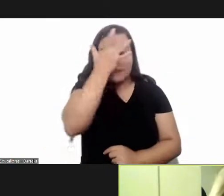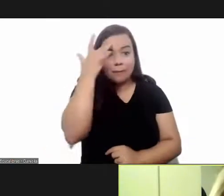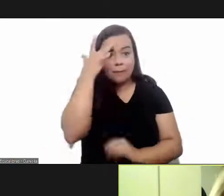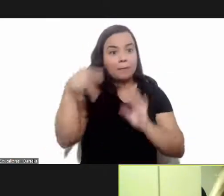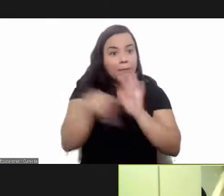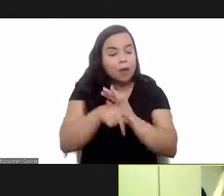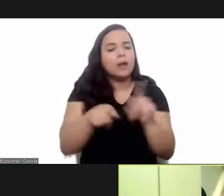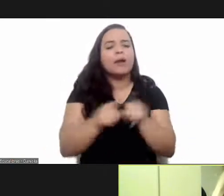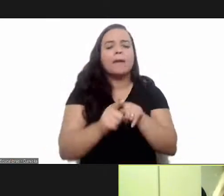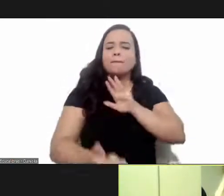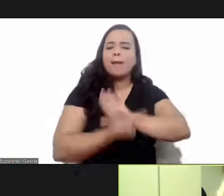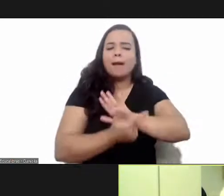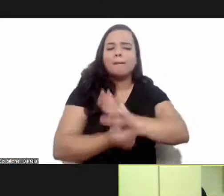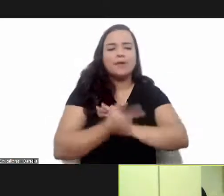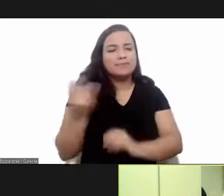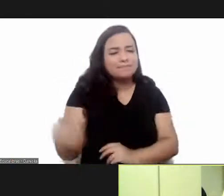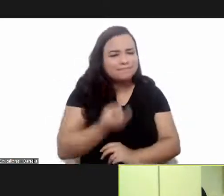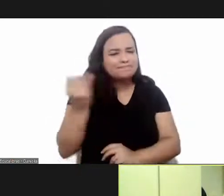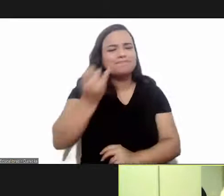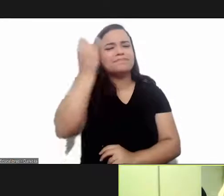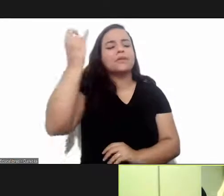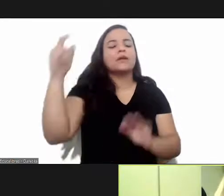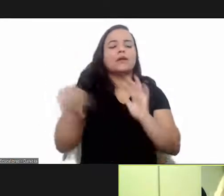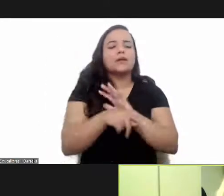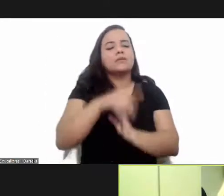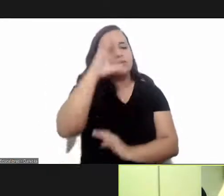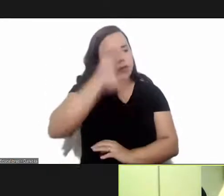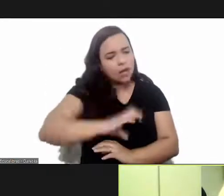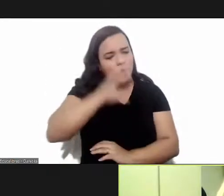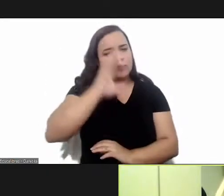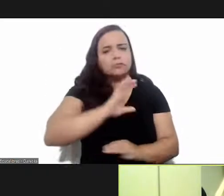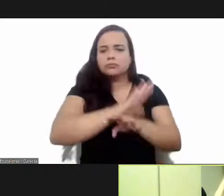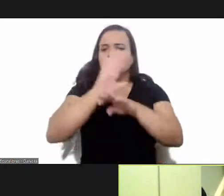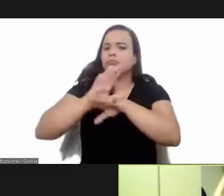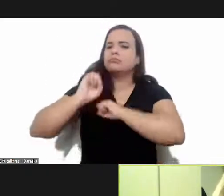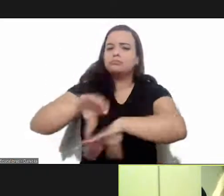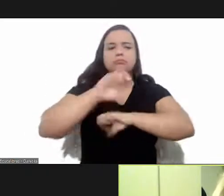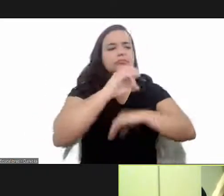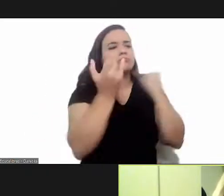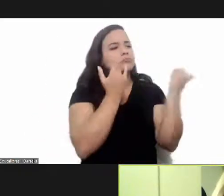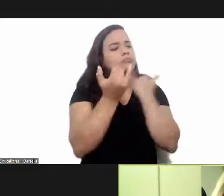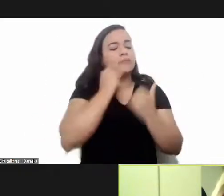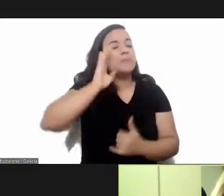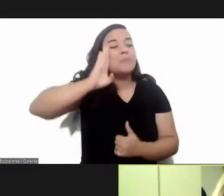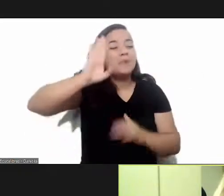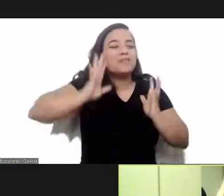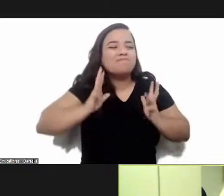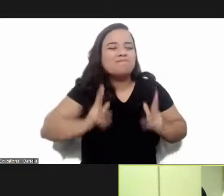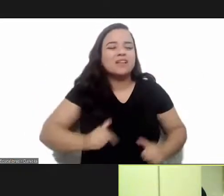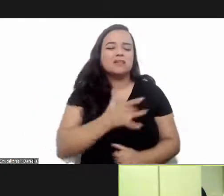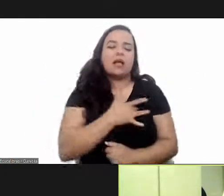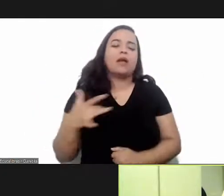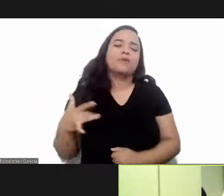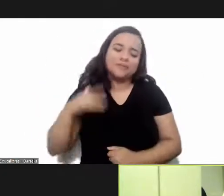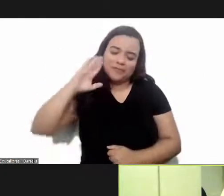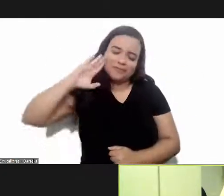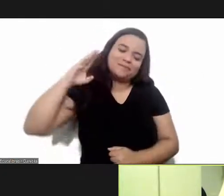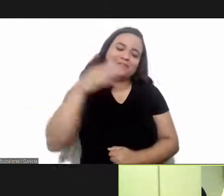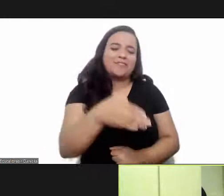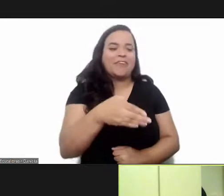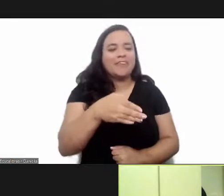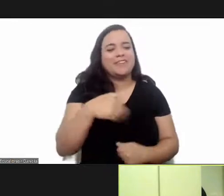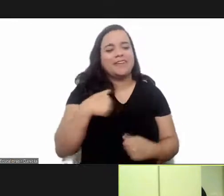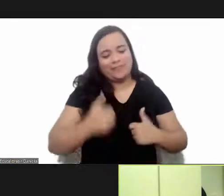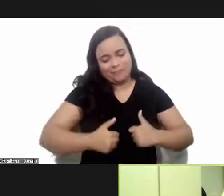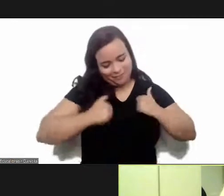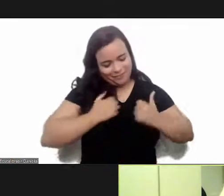pandemic in education and training and especially in health care so for me it's a huge